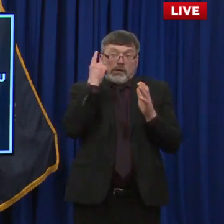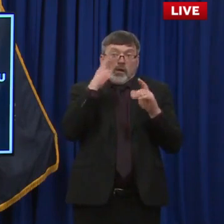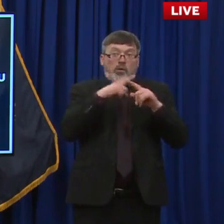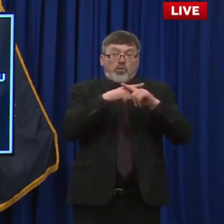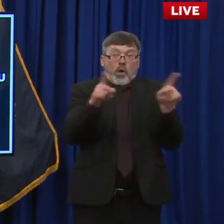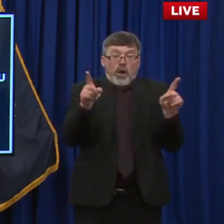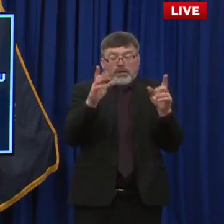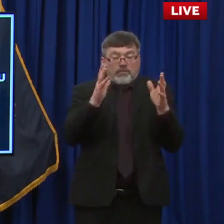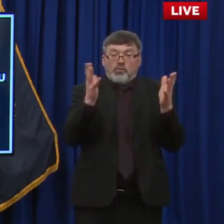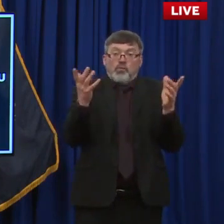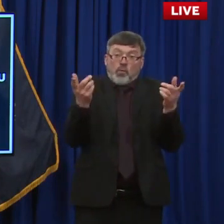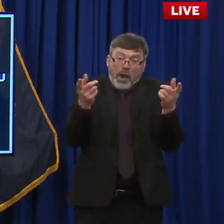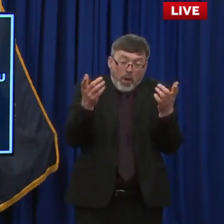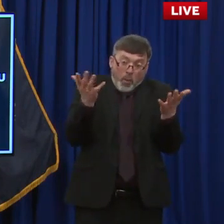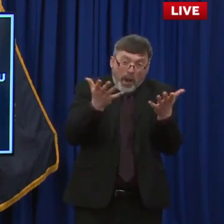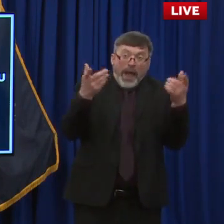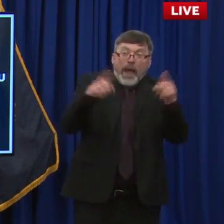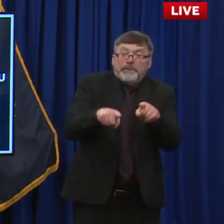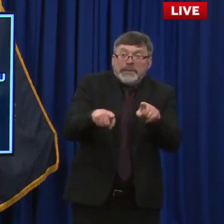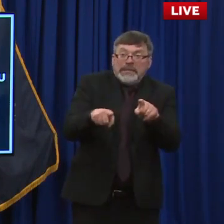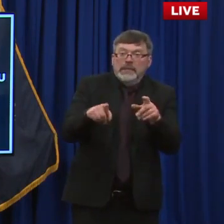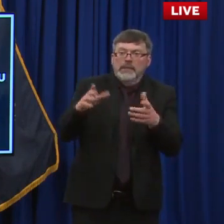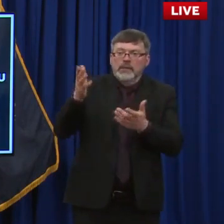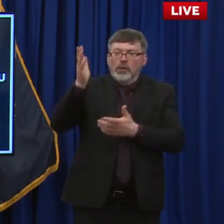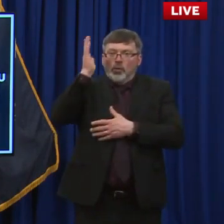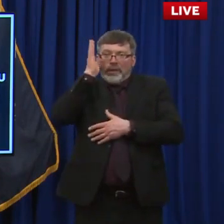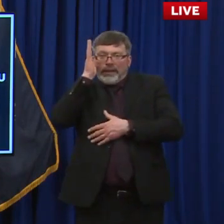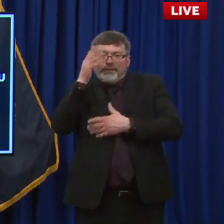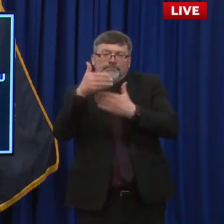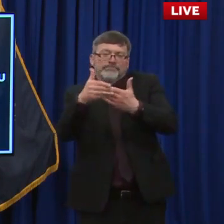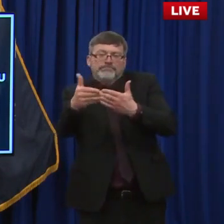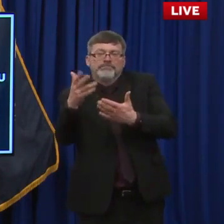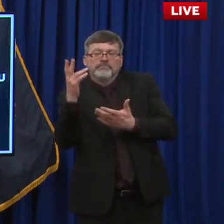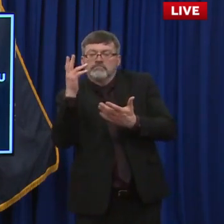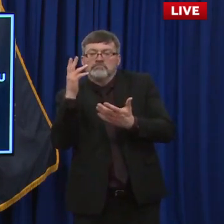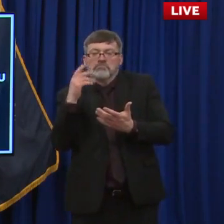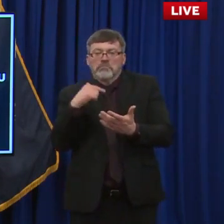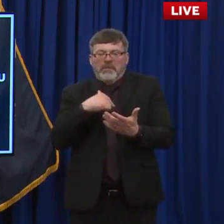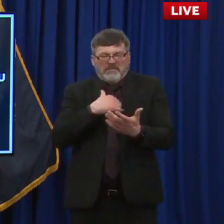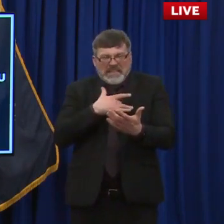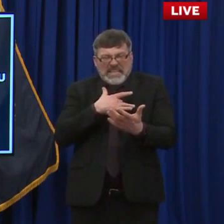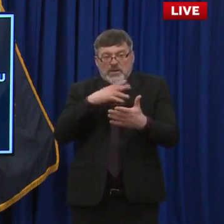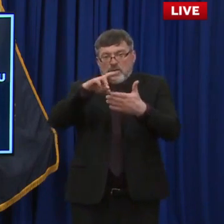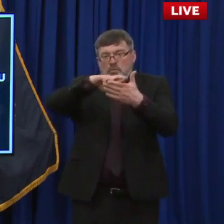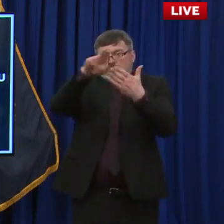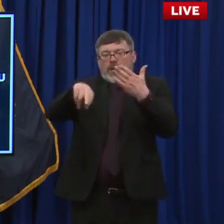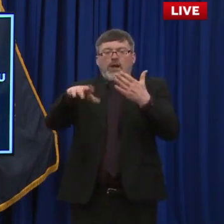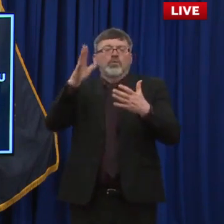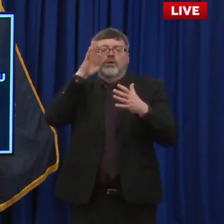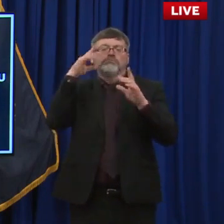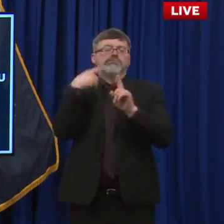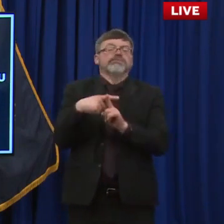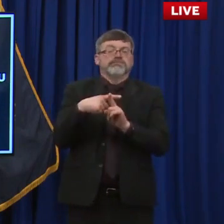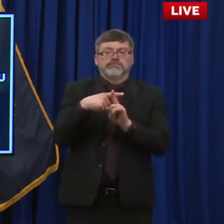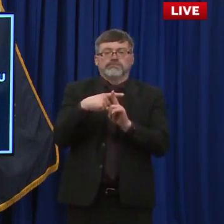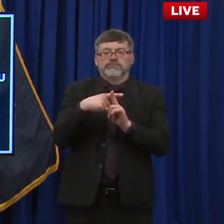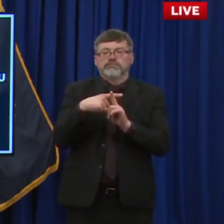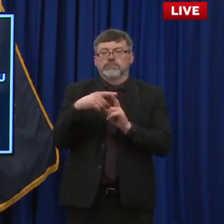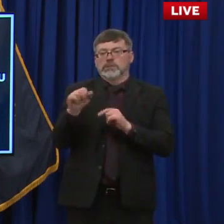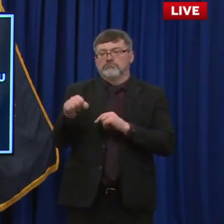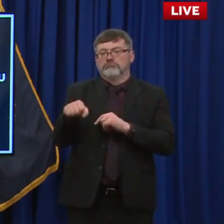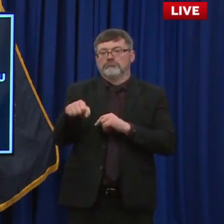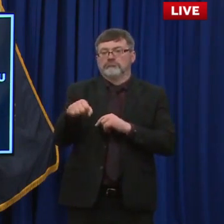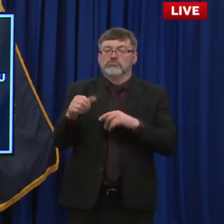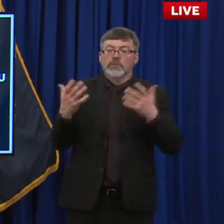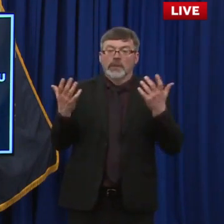substantial, and, um, it's all going to be for the good. Uh, and if something, if you don't get a hundred percent of what you want in a piece of legislation, you don't